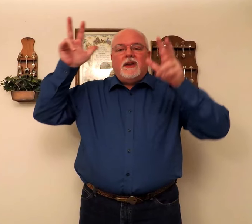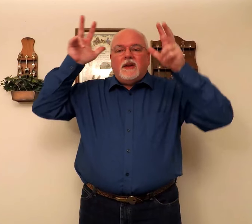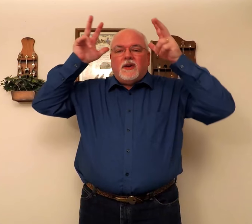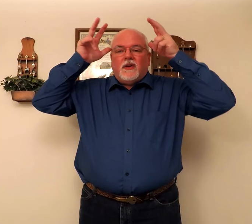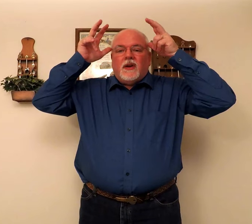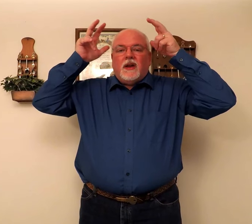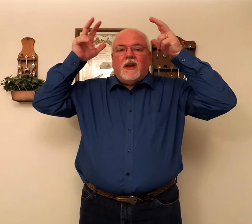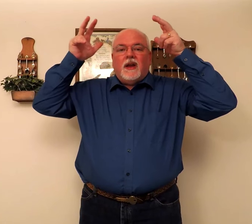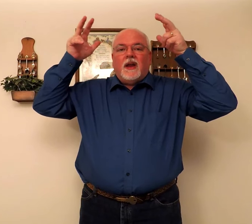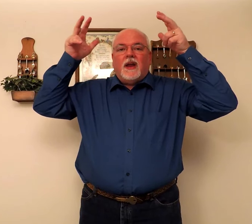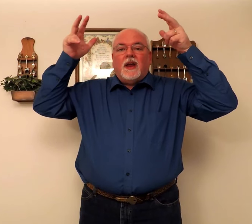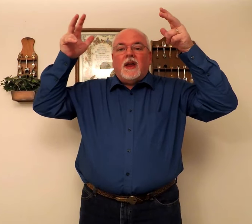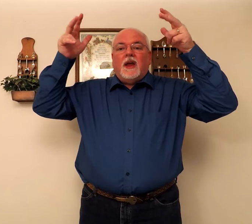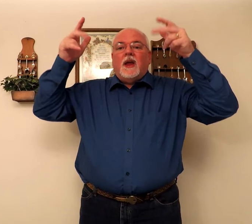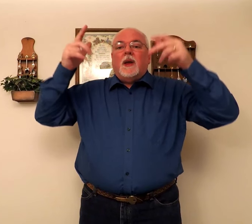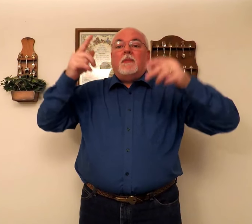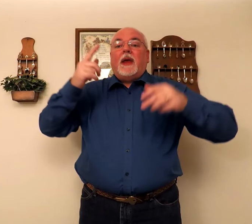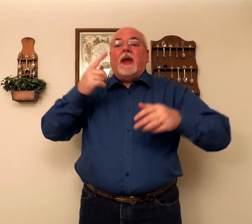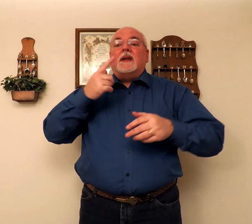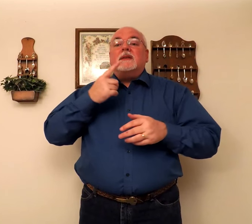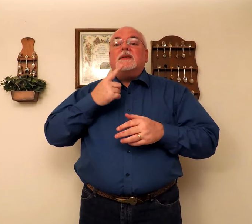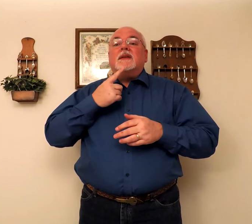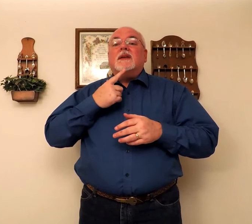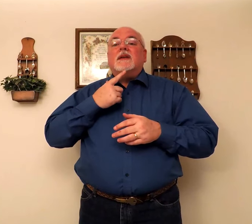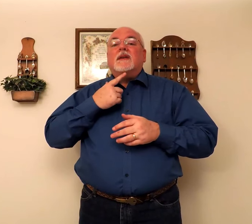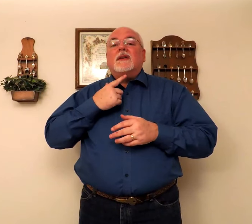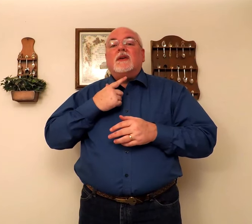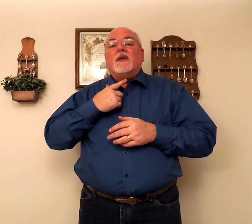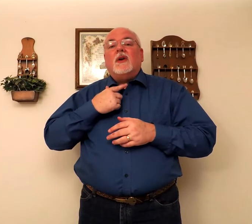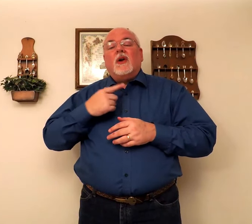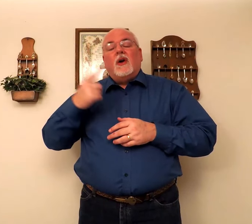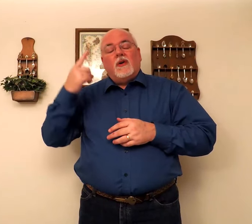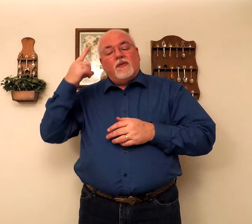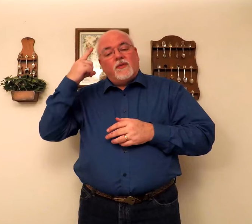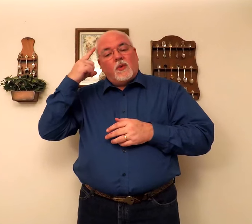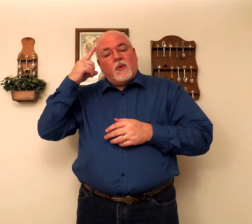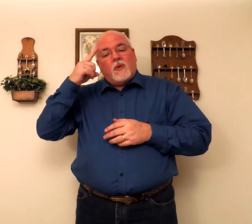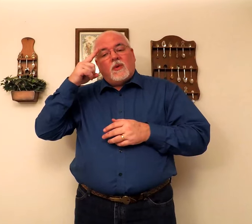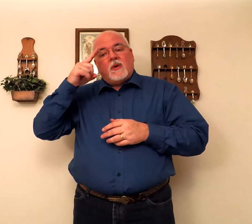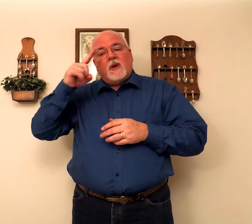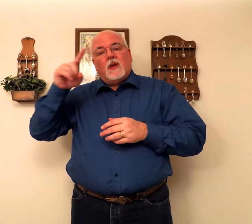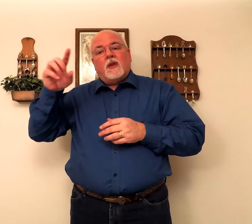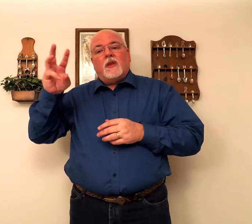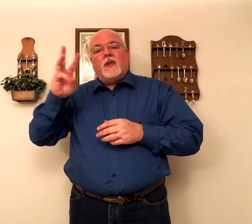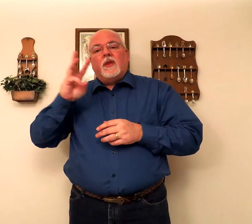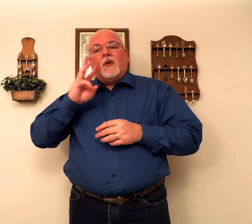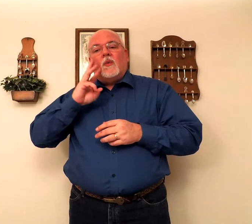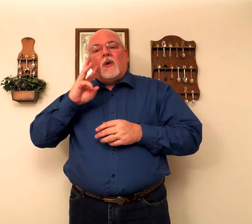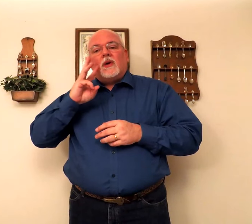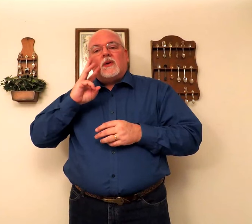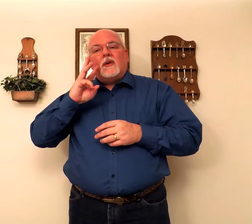deer, pants for the water,